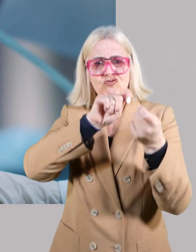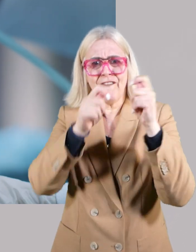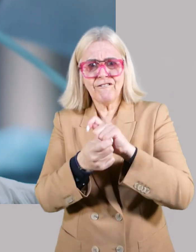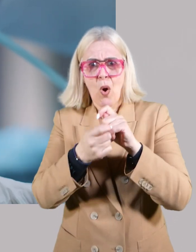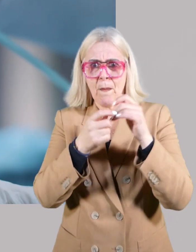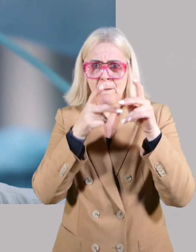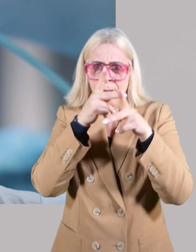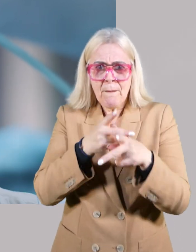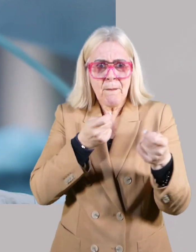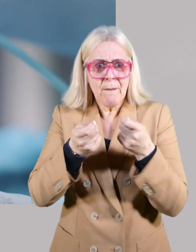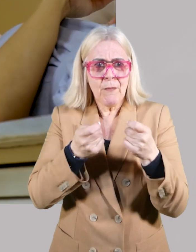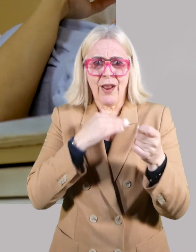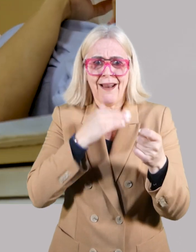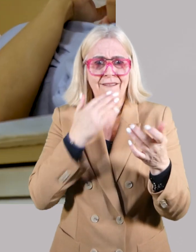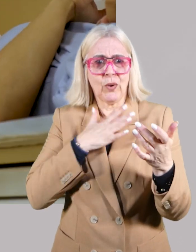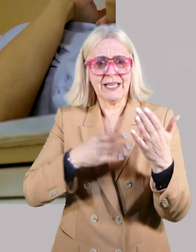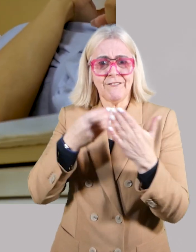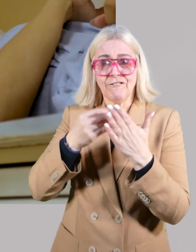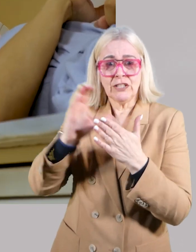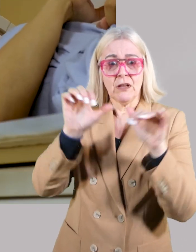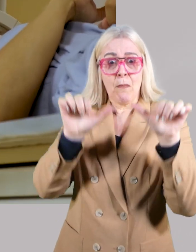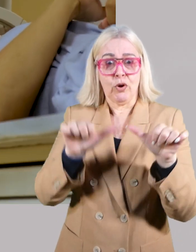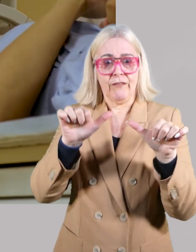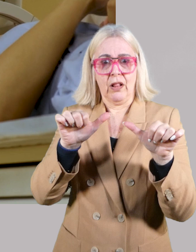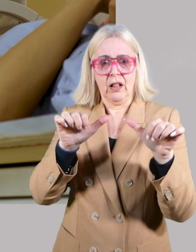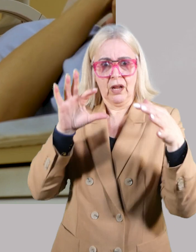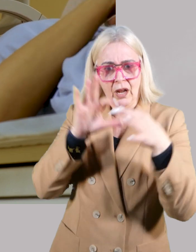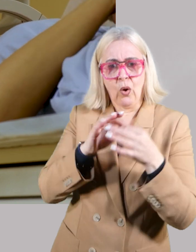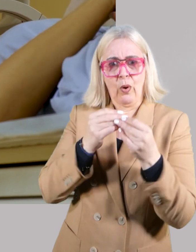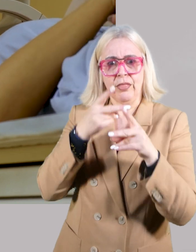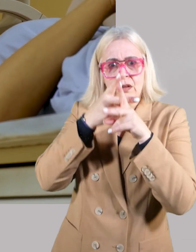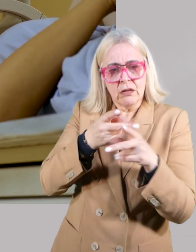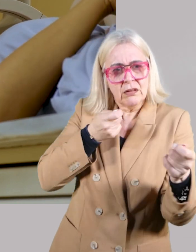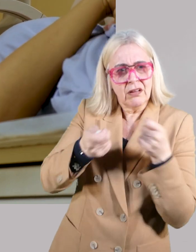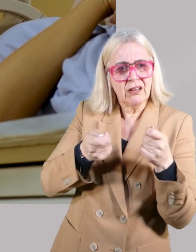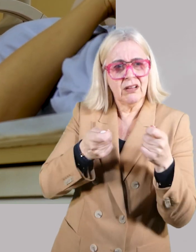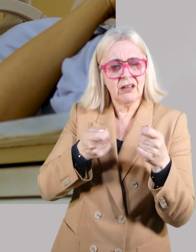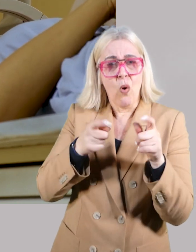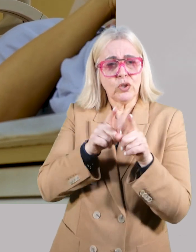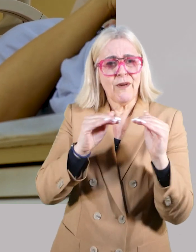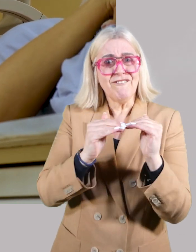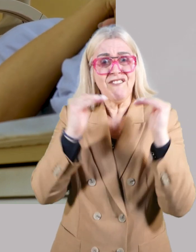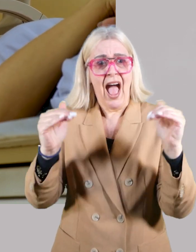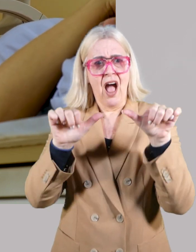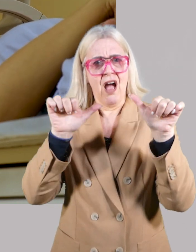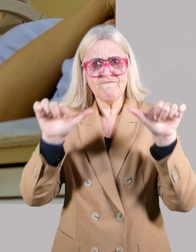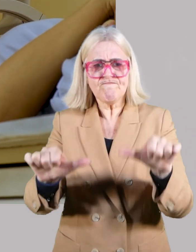reform is not enough. We need reimbursement approval to be synchronous to regulatory approval. And finally,